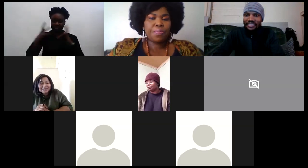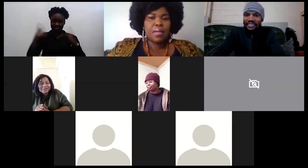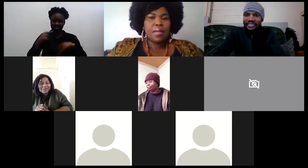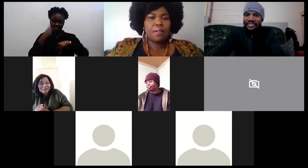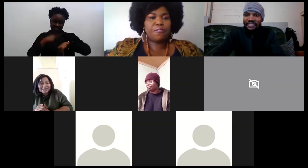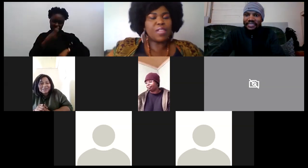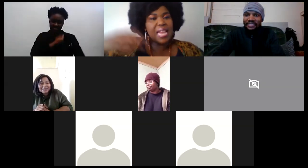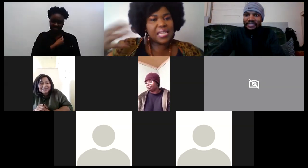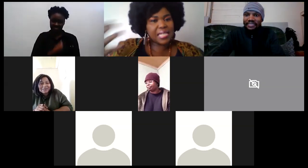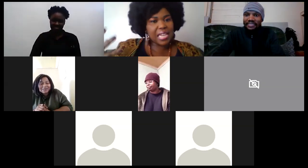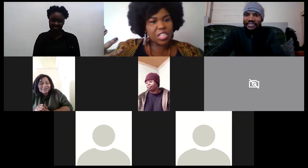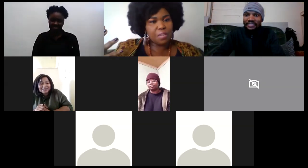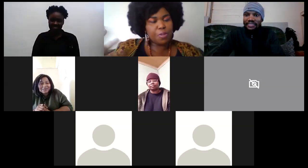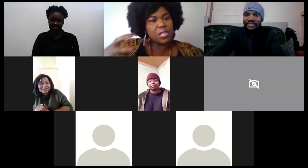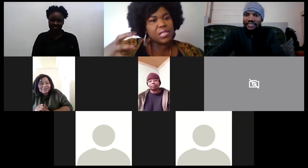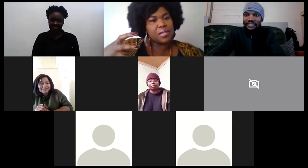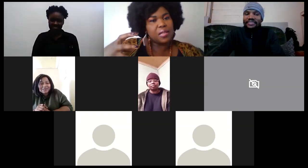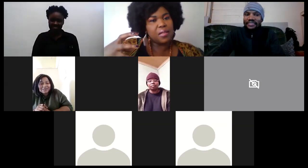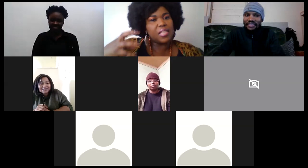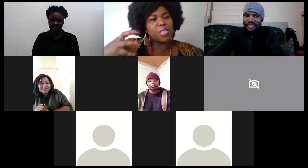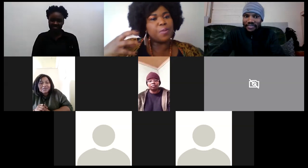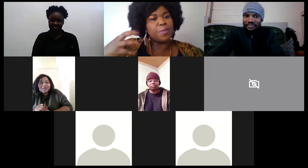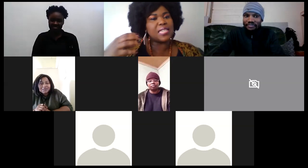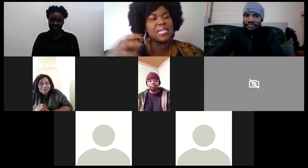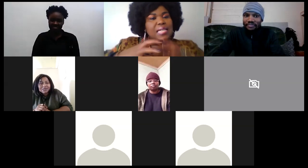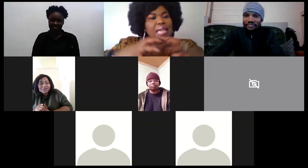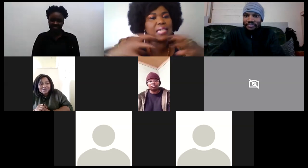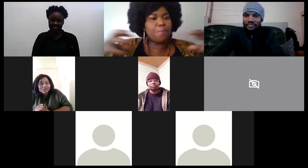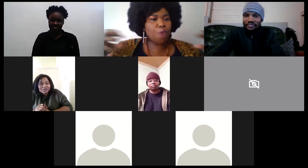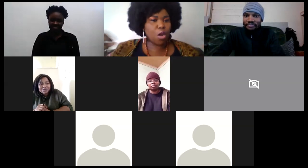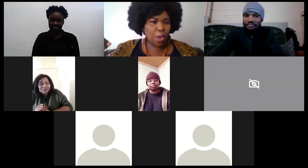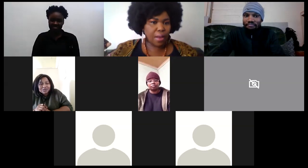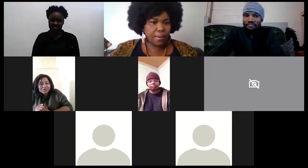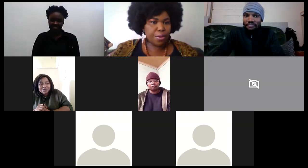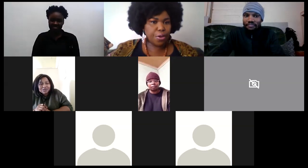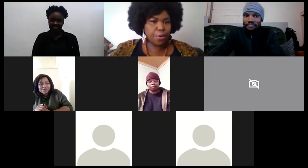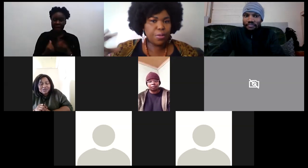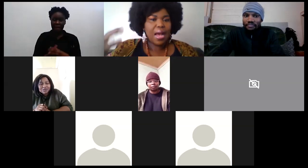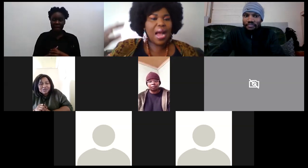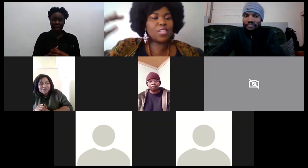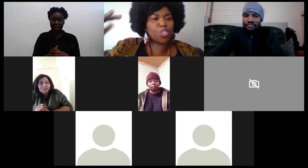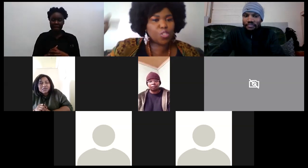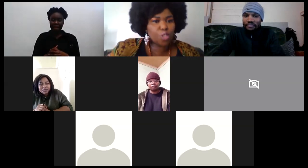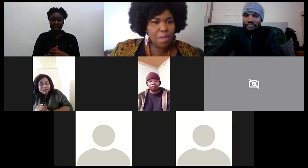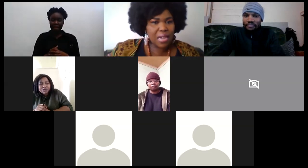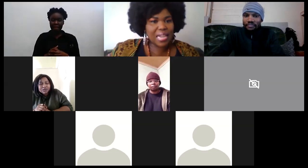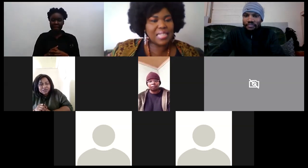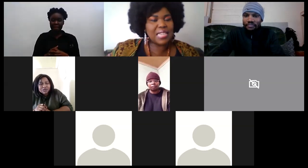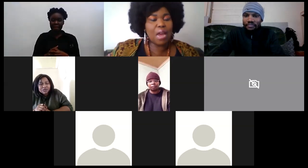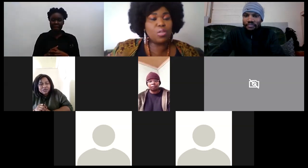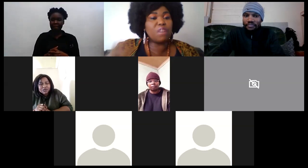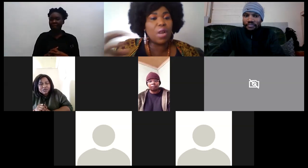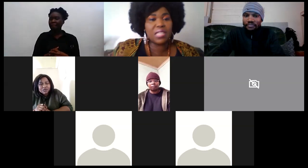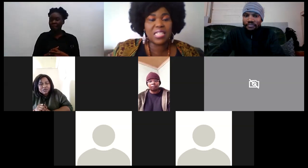for the next session because inspiration is such a broad one you know i had so much